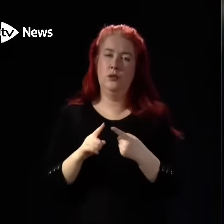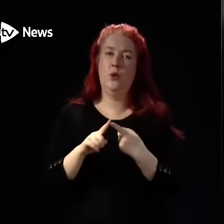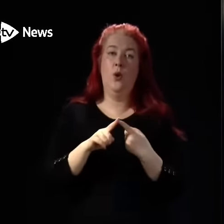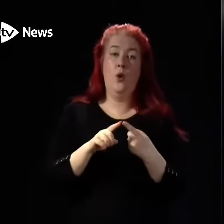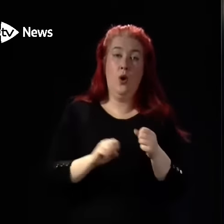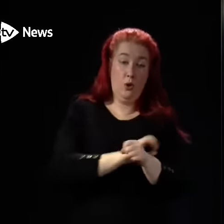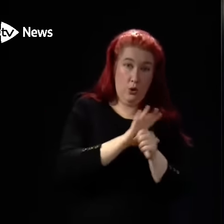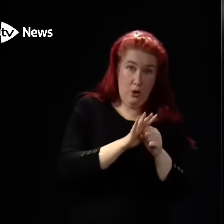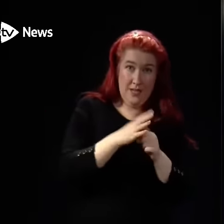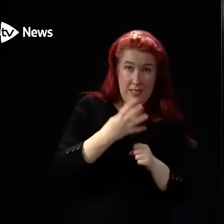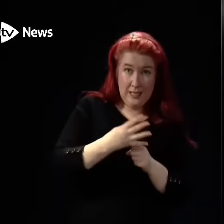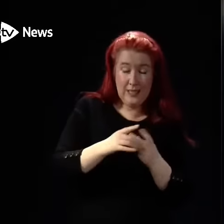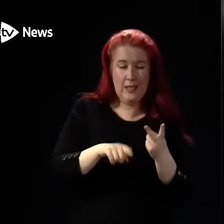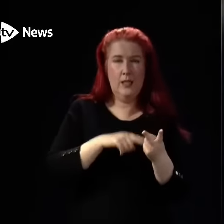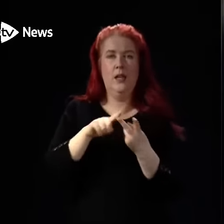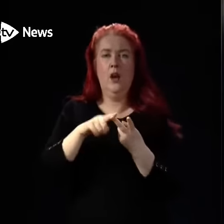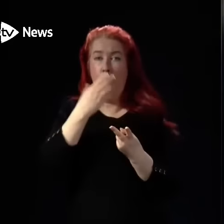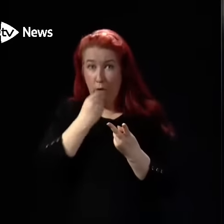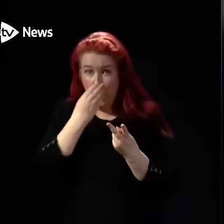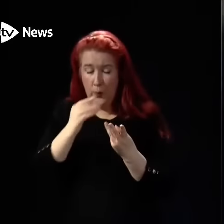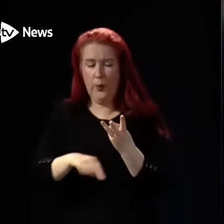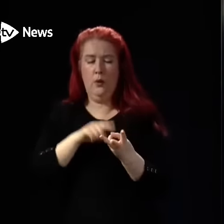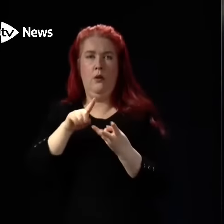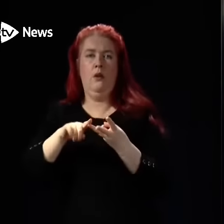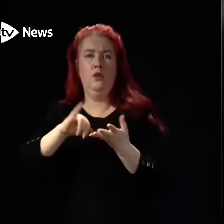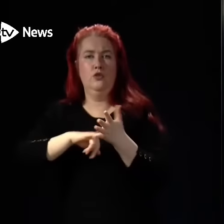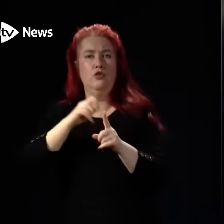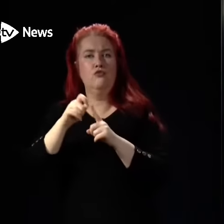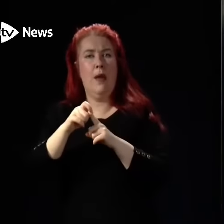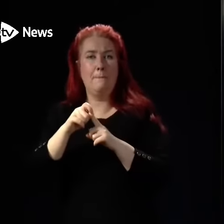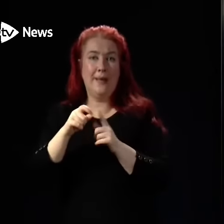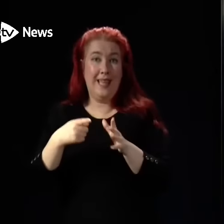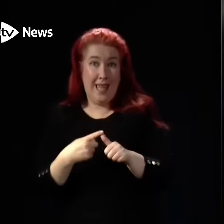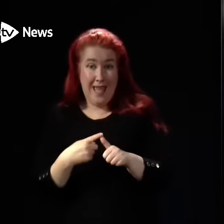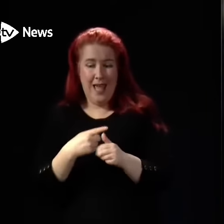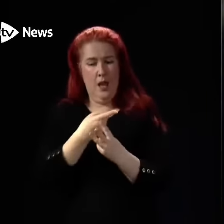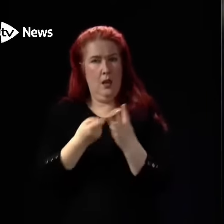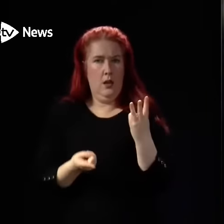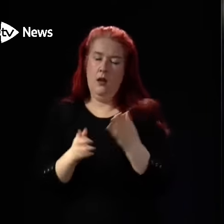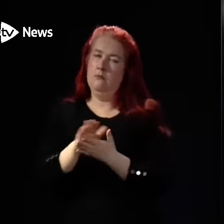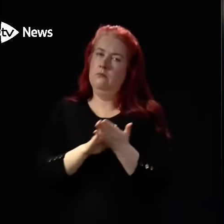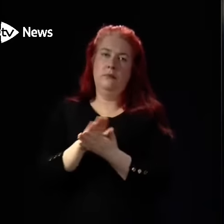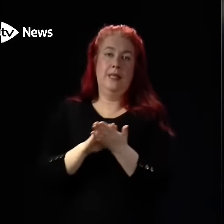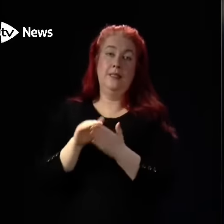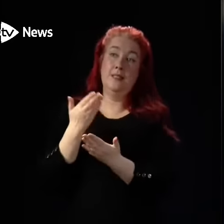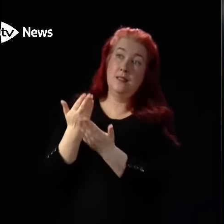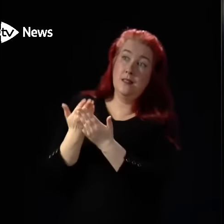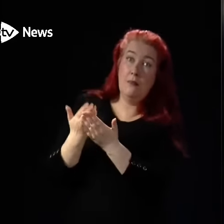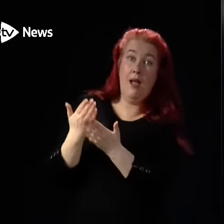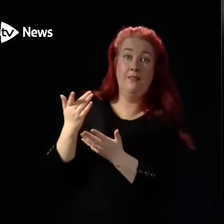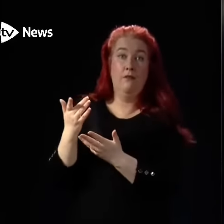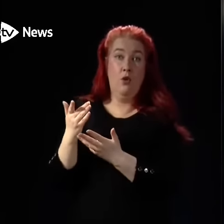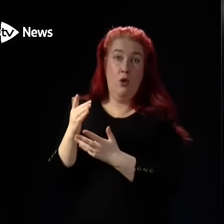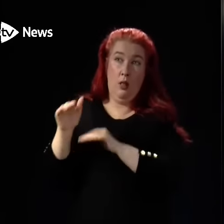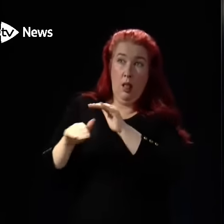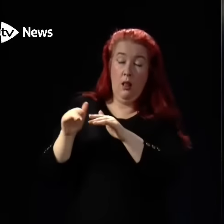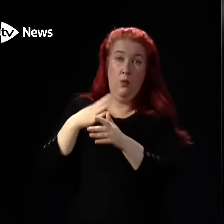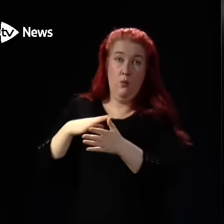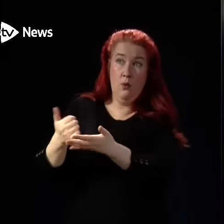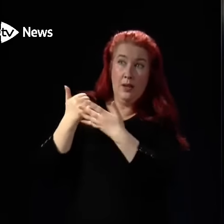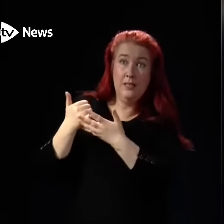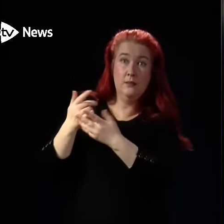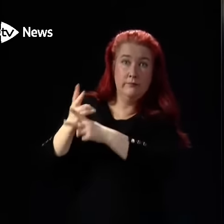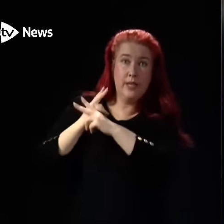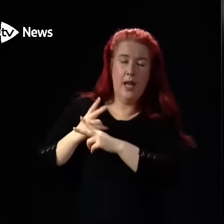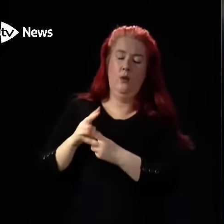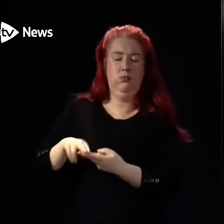flu and strep A is clear in the statistics measuring demand for health services. If we look at